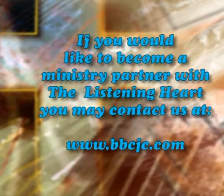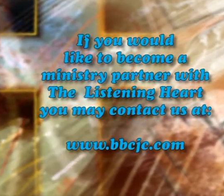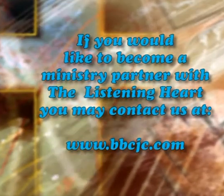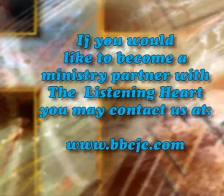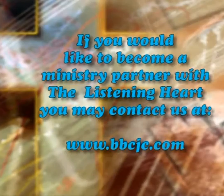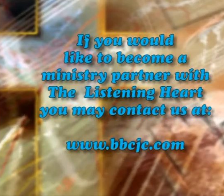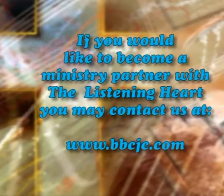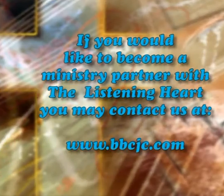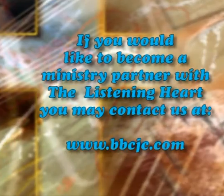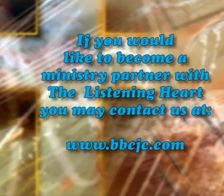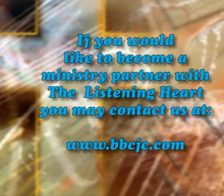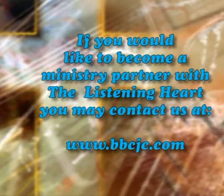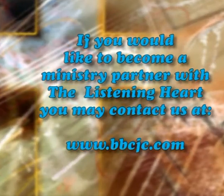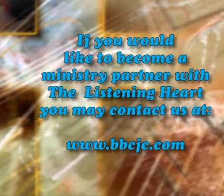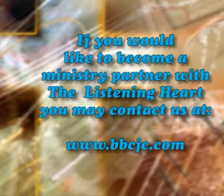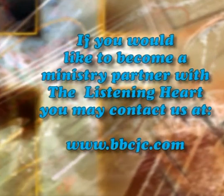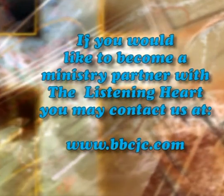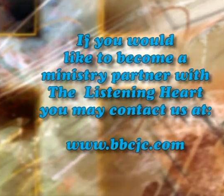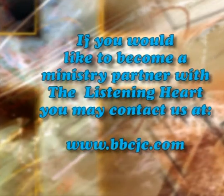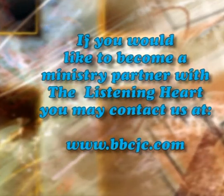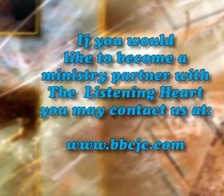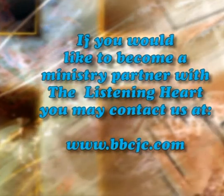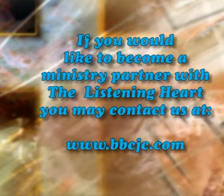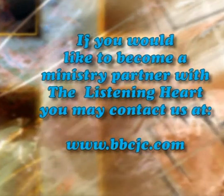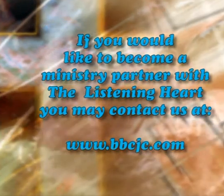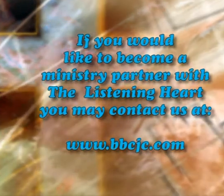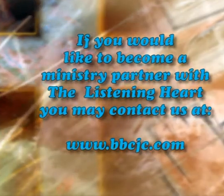.bbcjc.com.